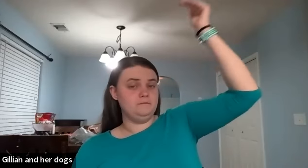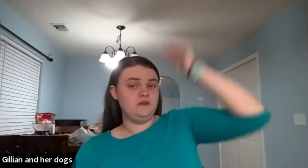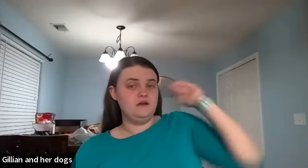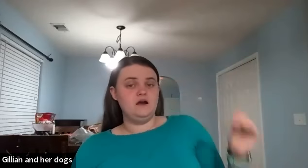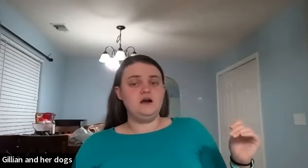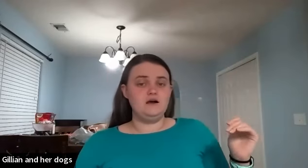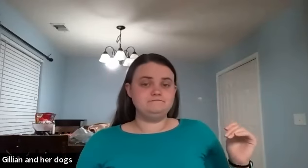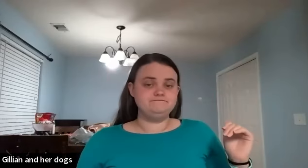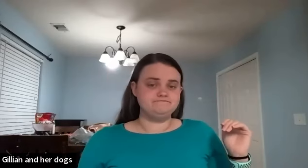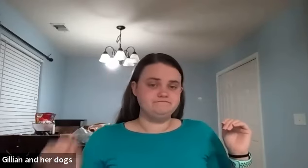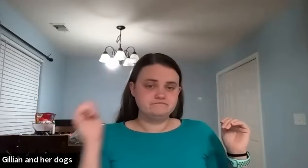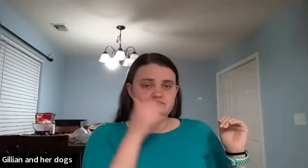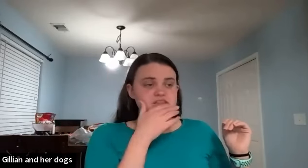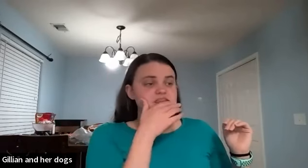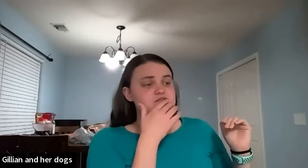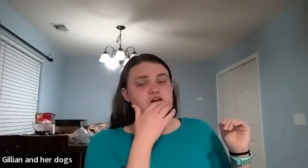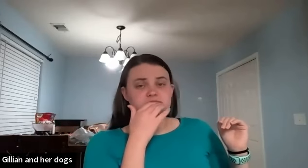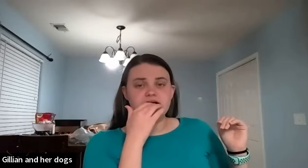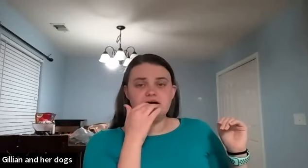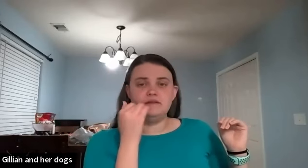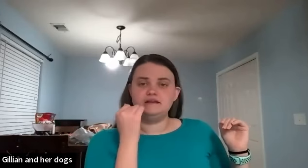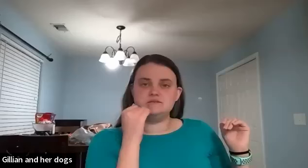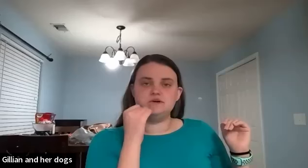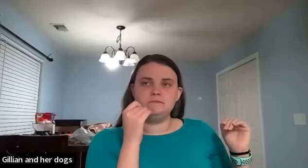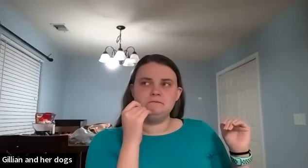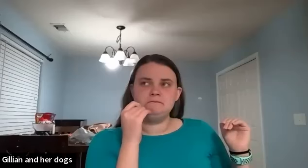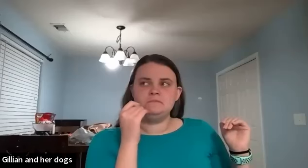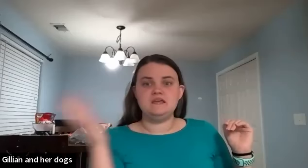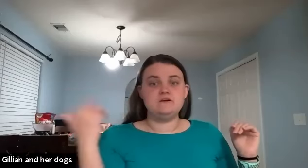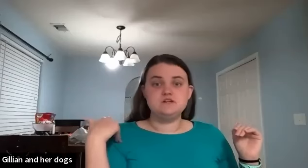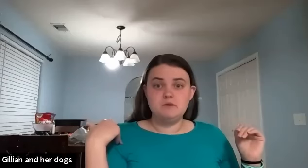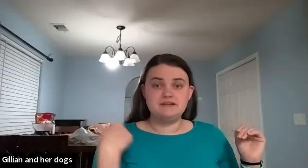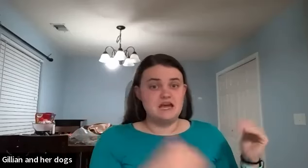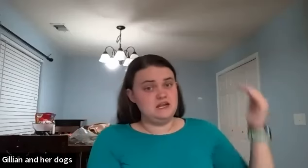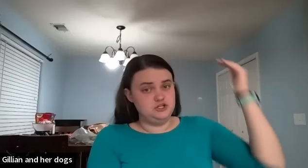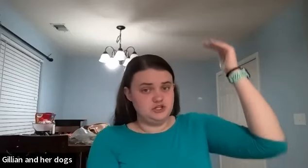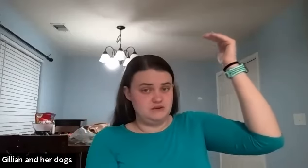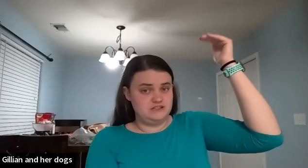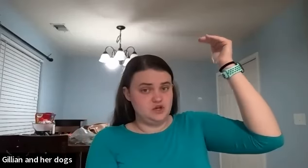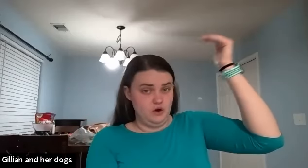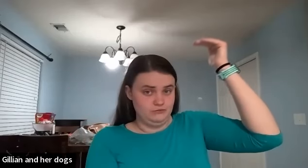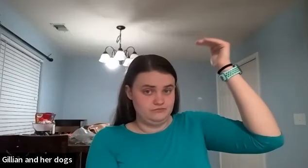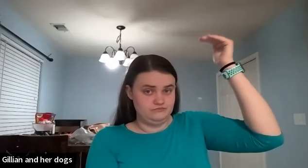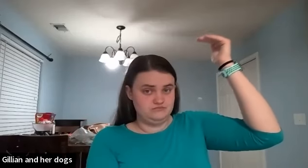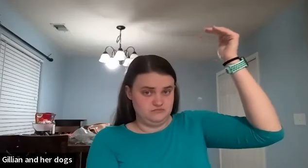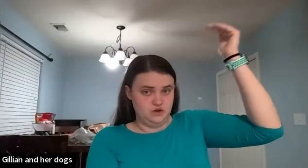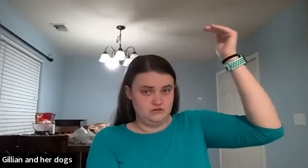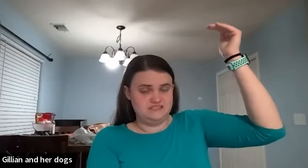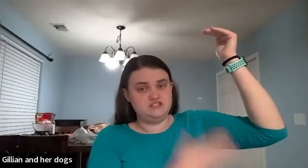um if you're talking about like someone like if i'm talking about my dad i usually go he's tall talk because he's